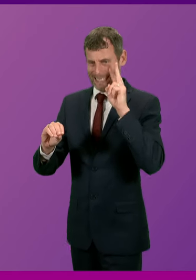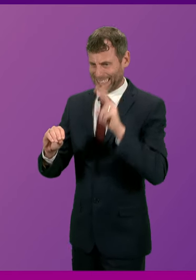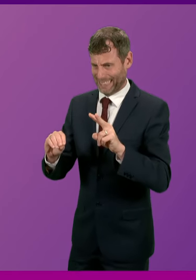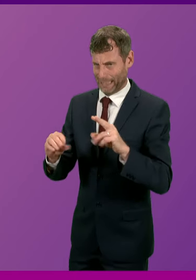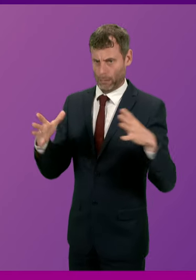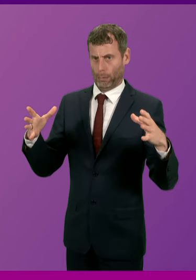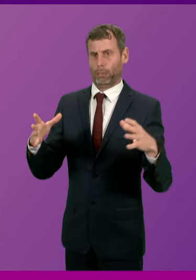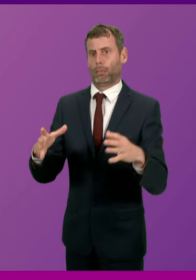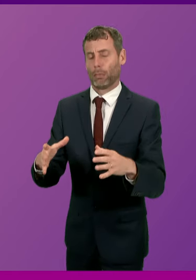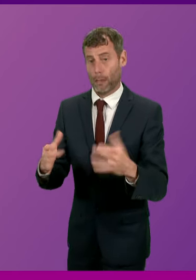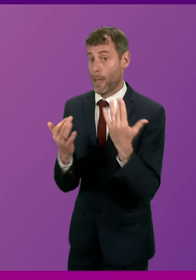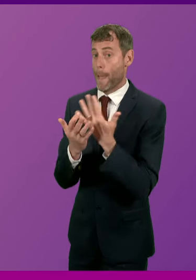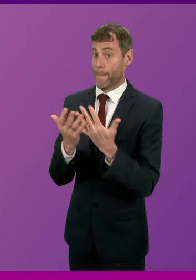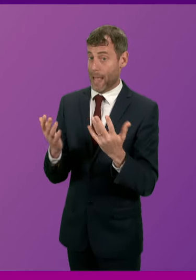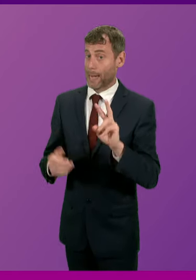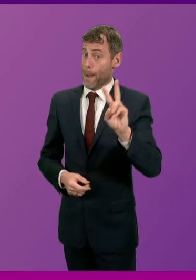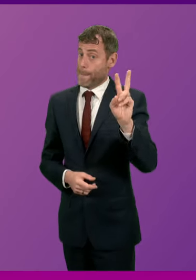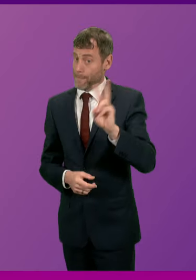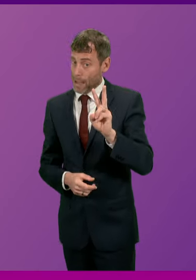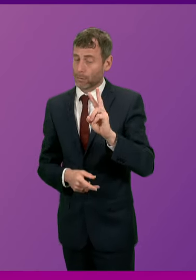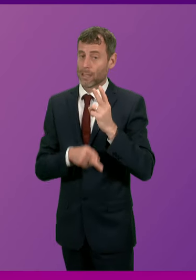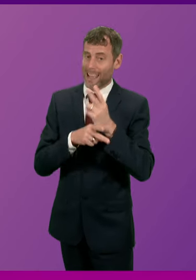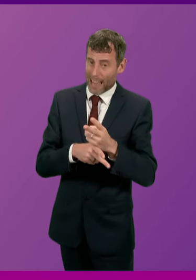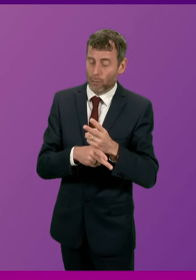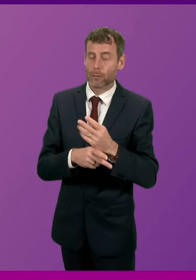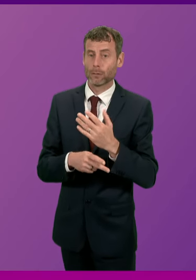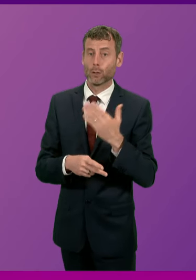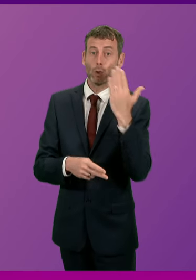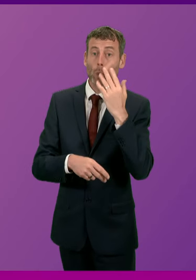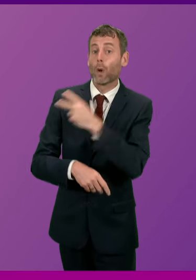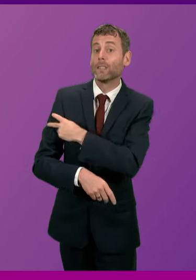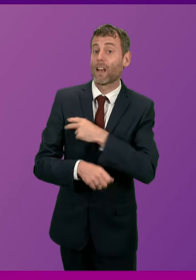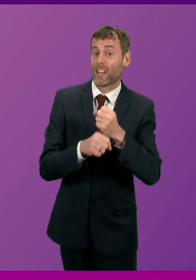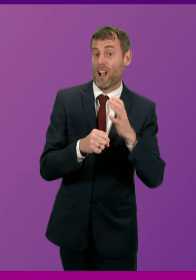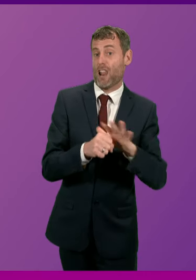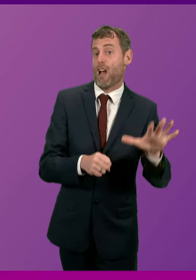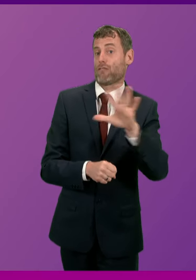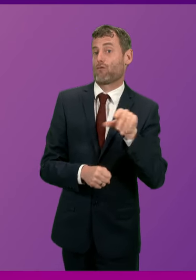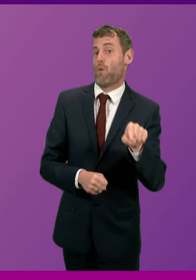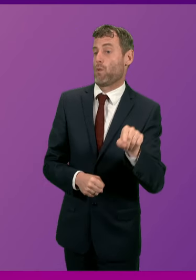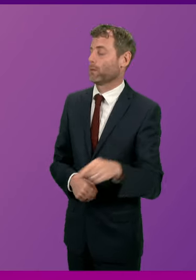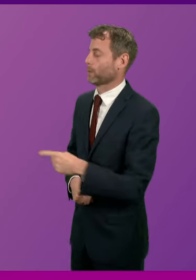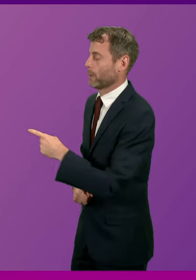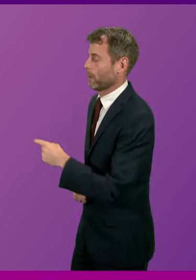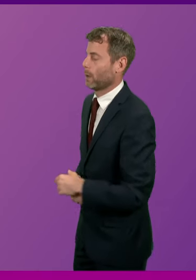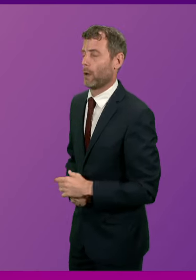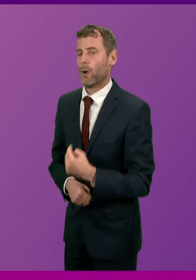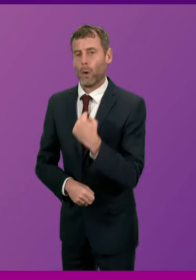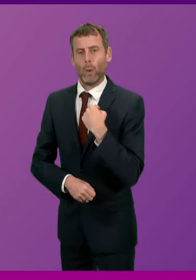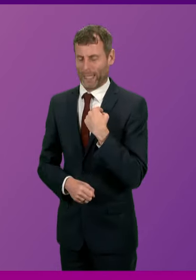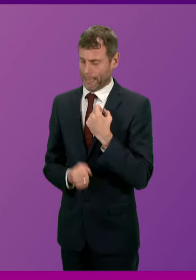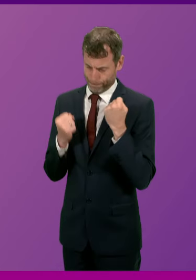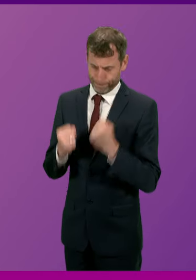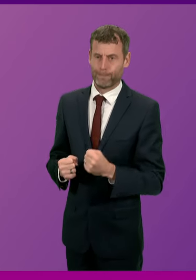concern of many parents, pupils and school staff in Glasgow. First Minister. Presiding officer, we remain fully committed to protecting teacher numbers